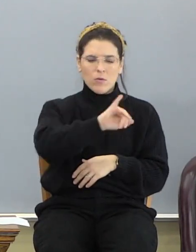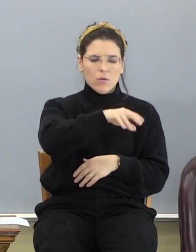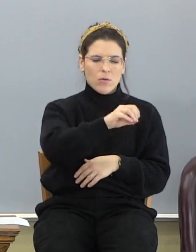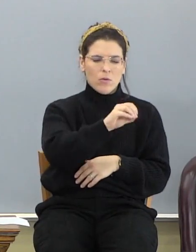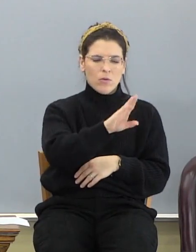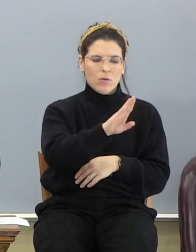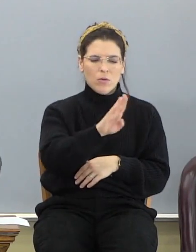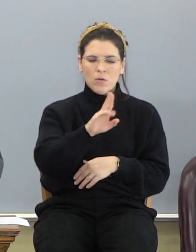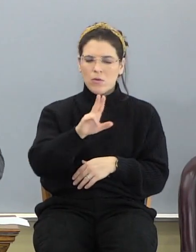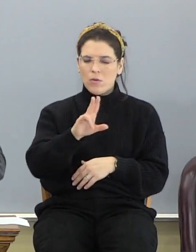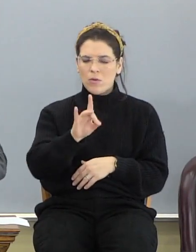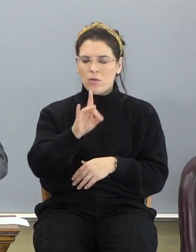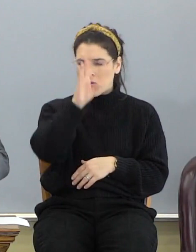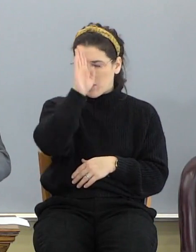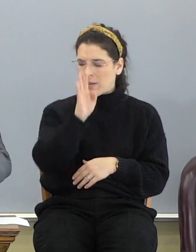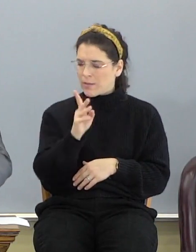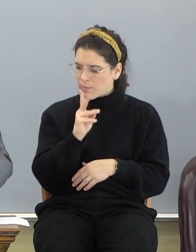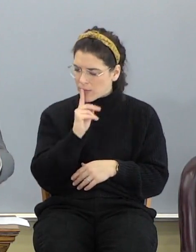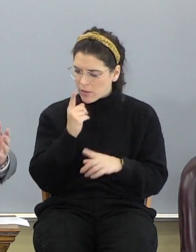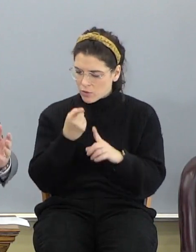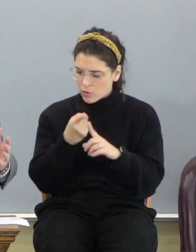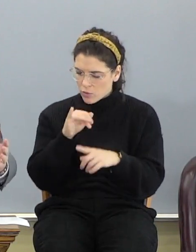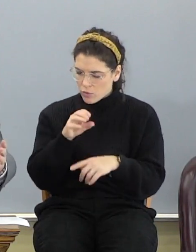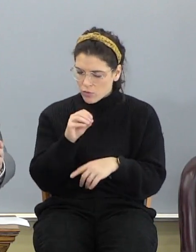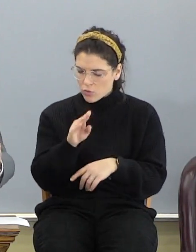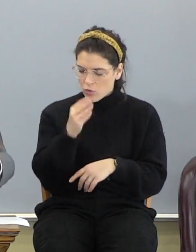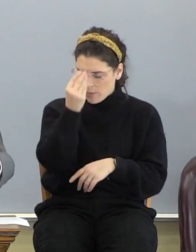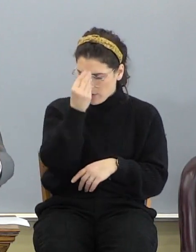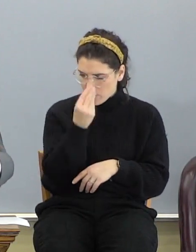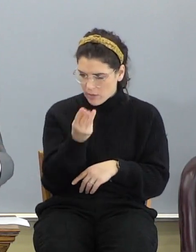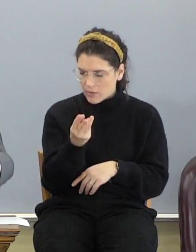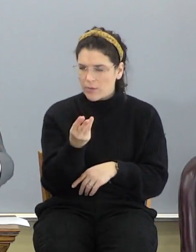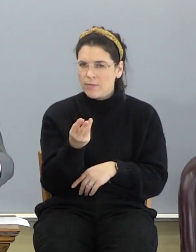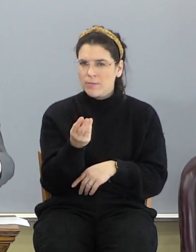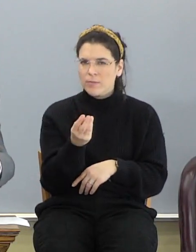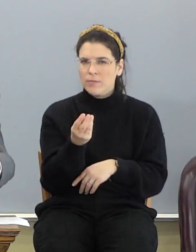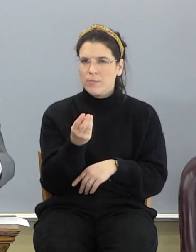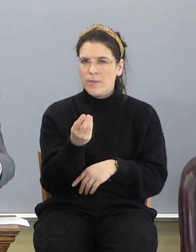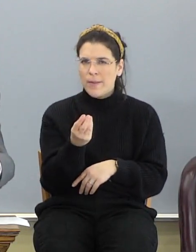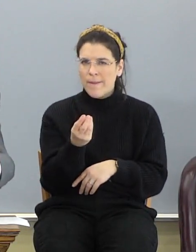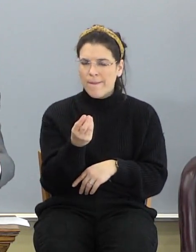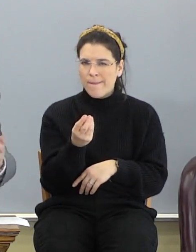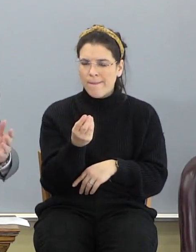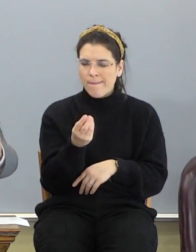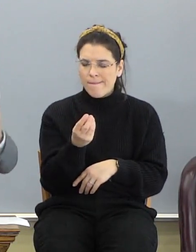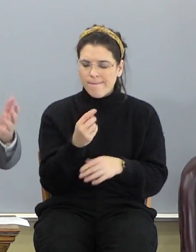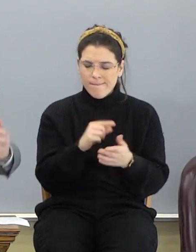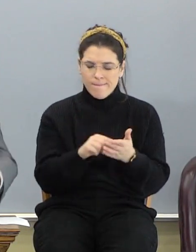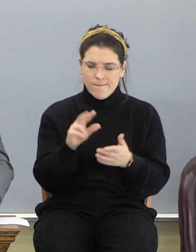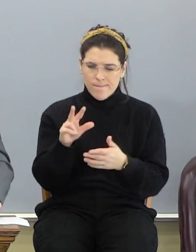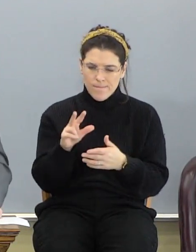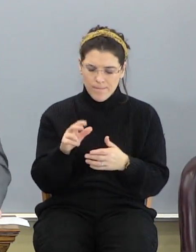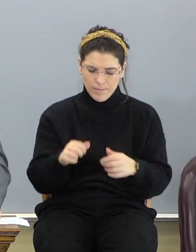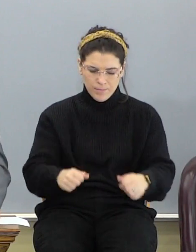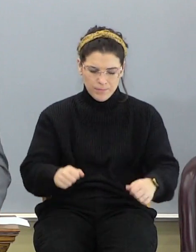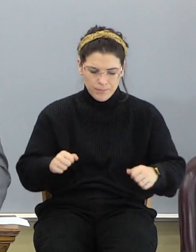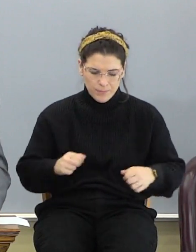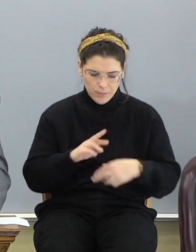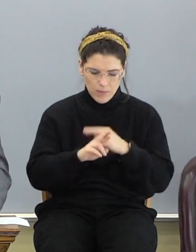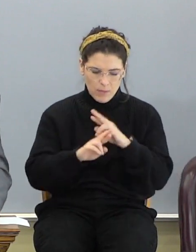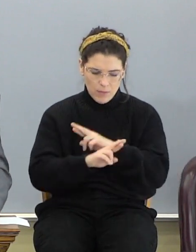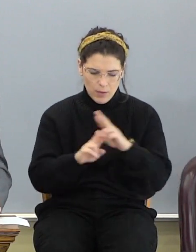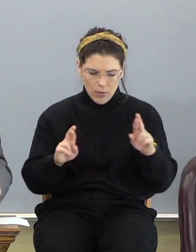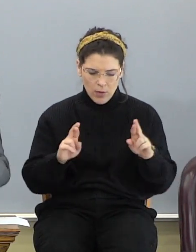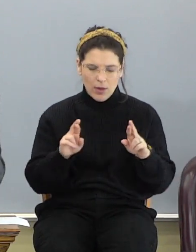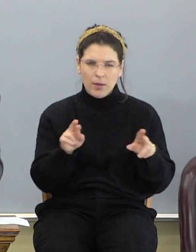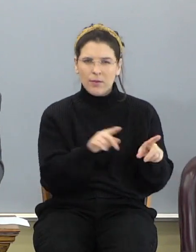God speaks to Job, and He says to him, verse 3, Gird up now thy loins like a